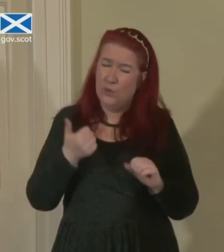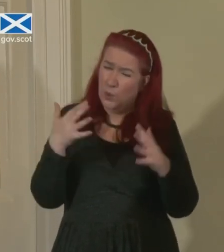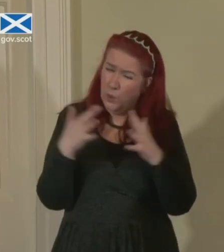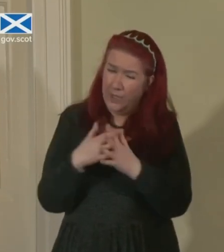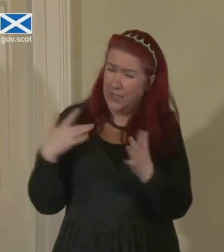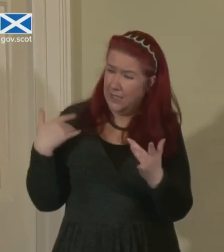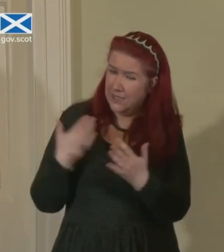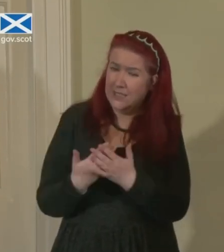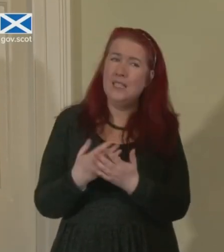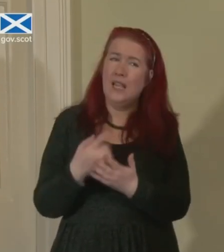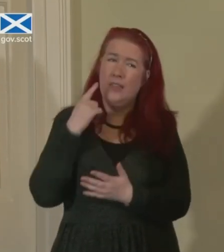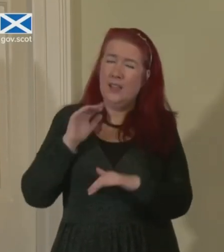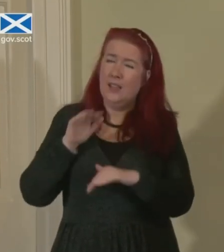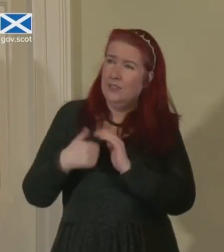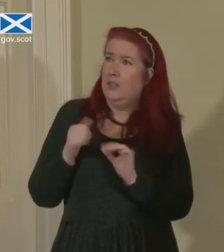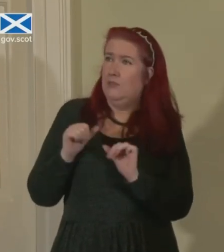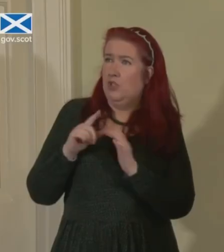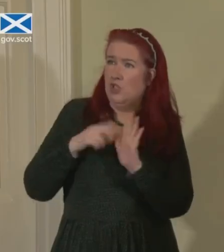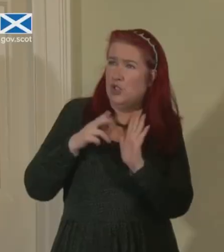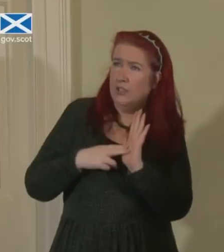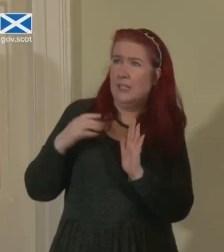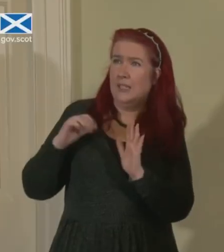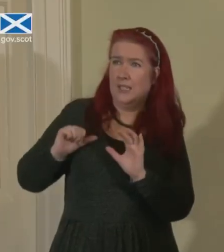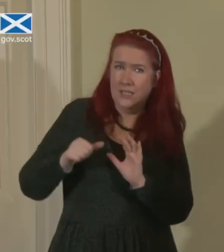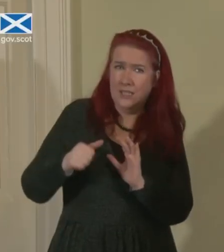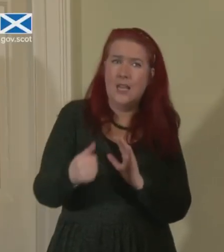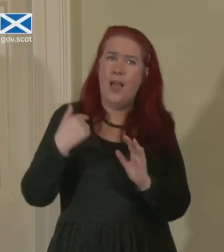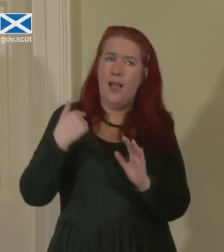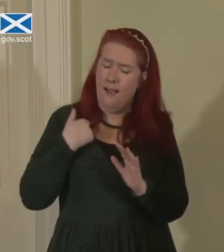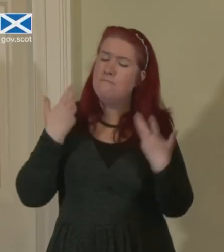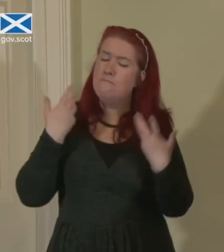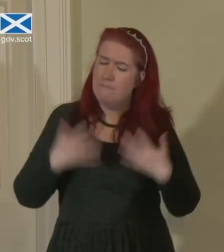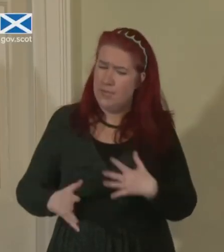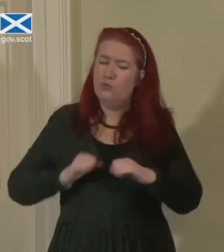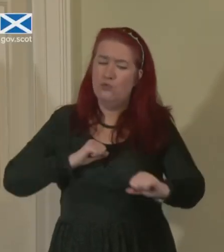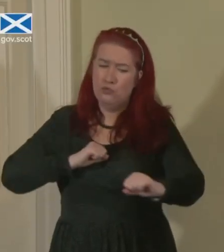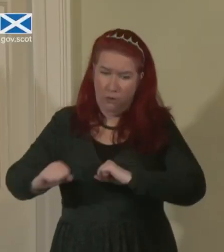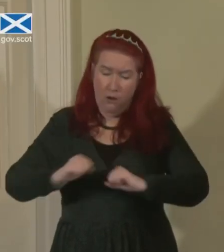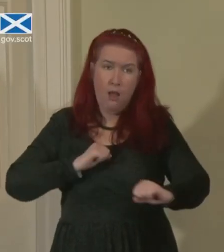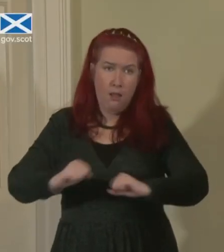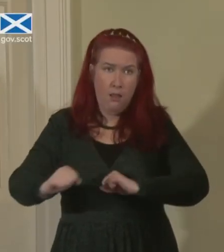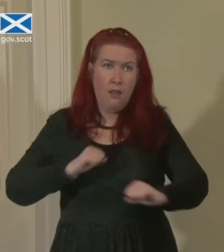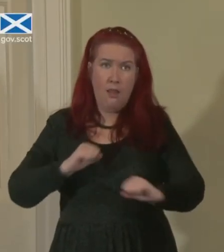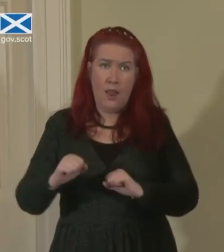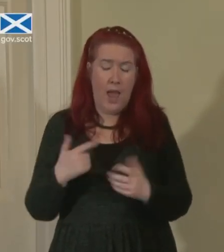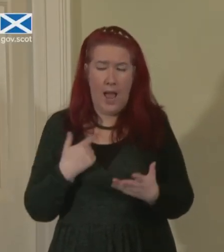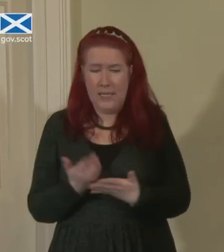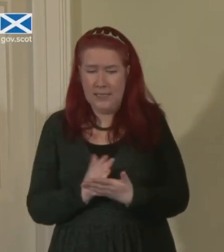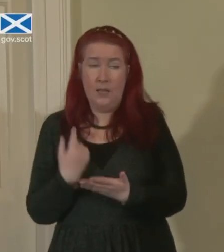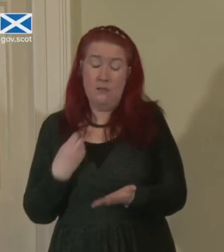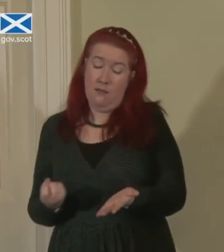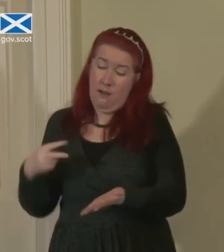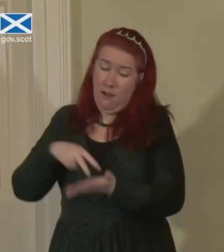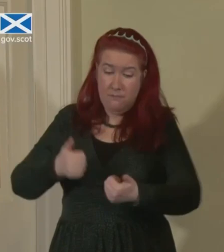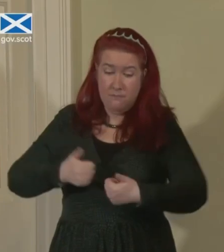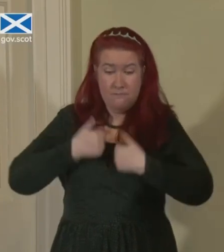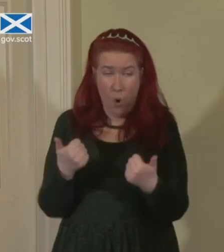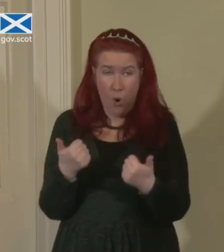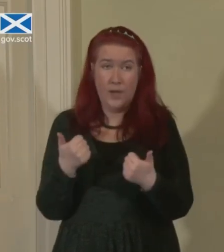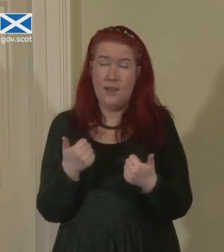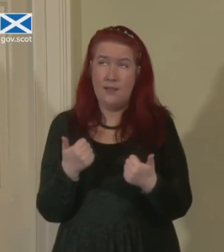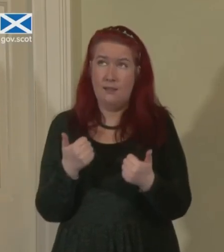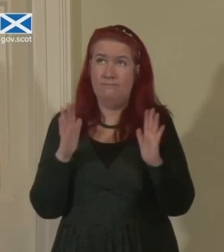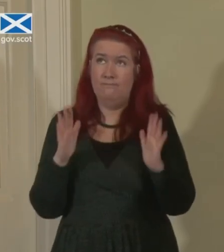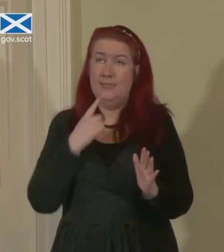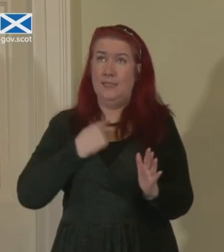probably since around the turn of the year, you know, I've been struggling with, with just that, you I get up in the morning and I, I